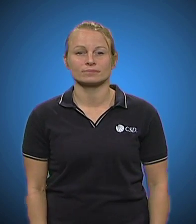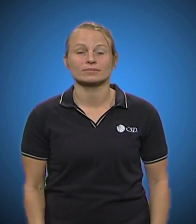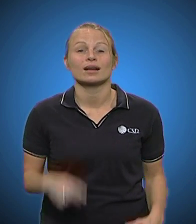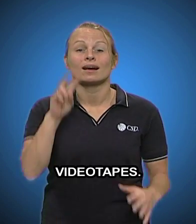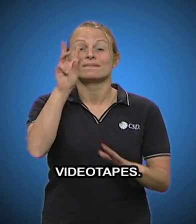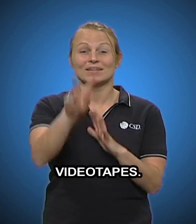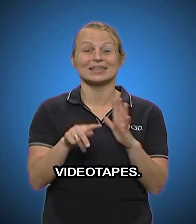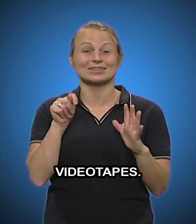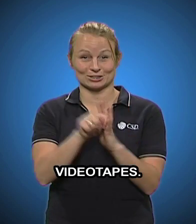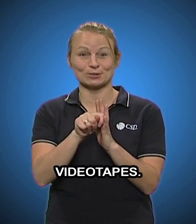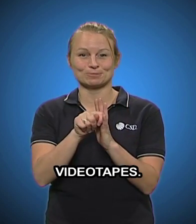Video tapes.